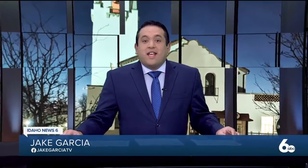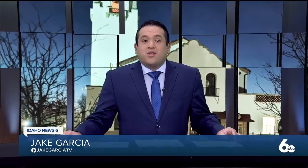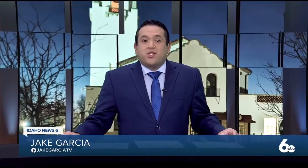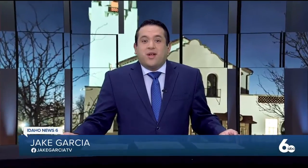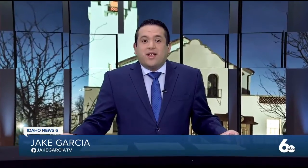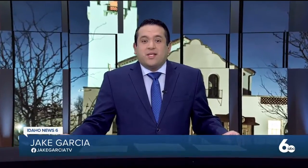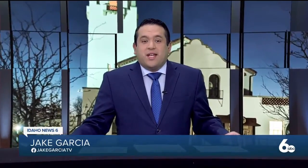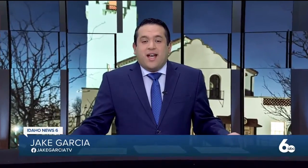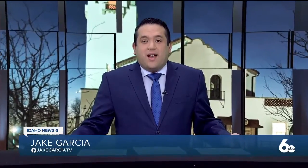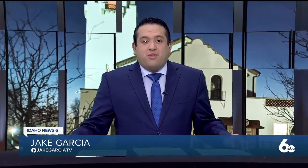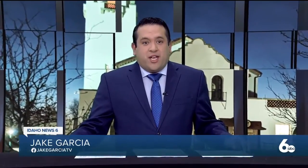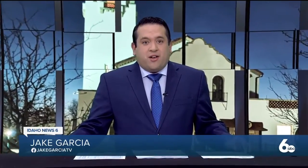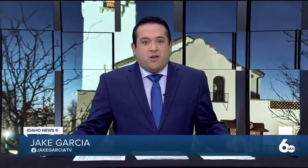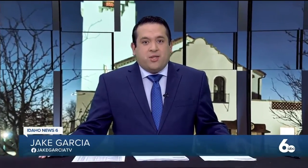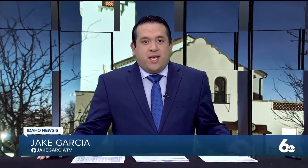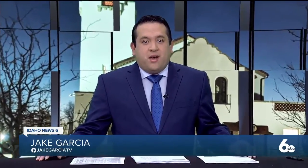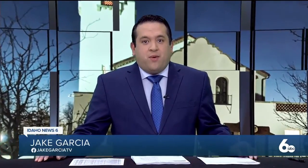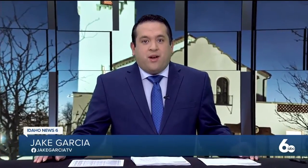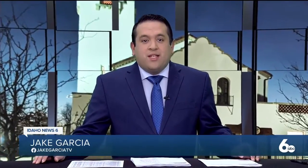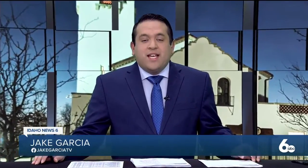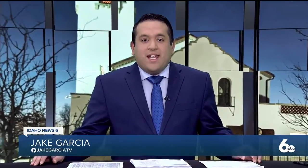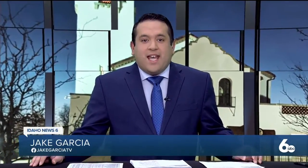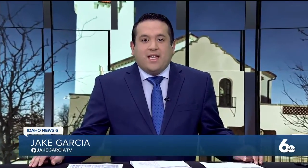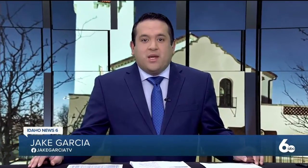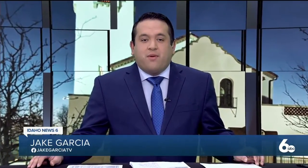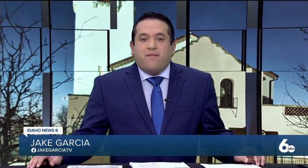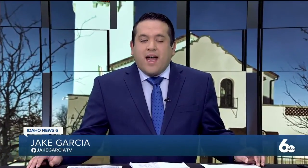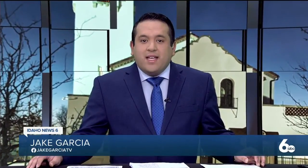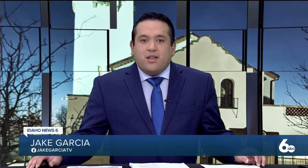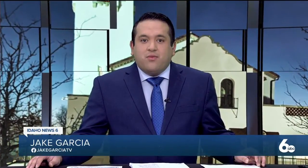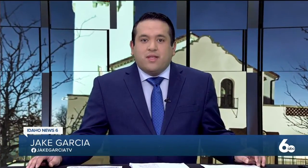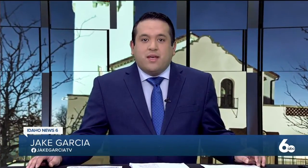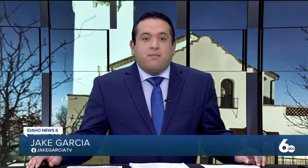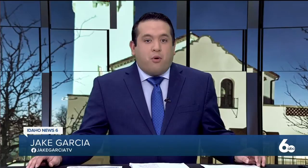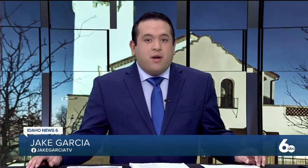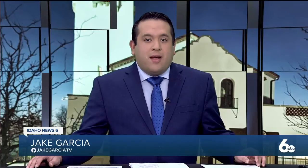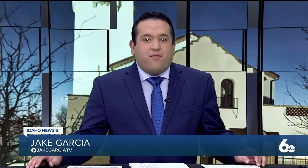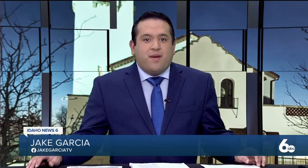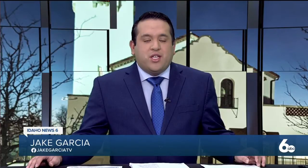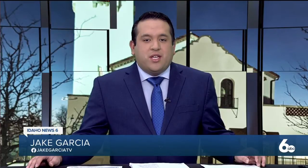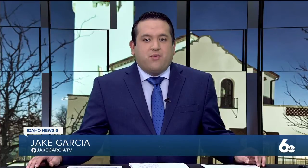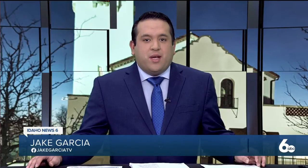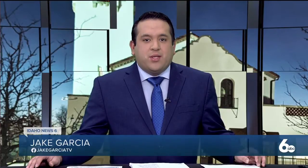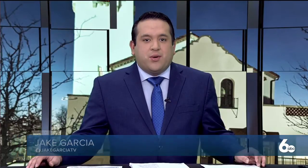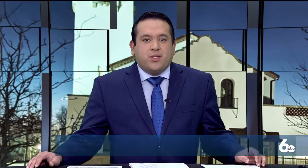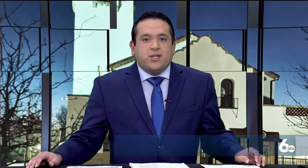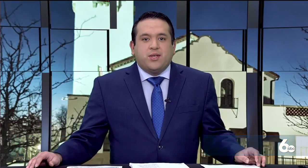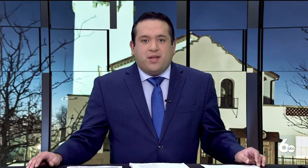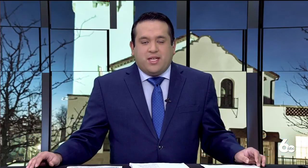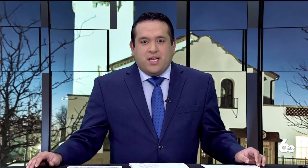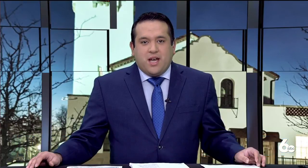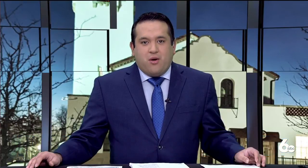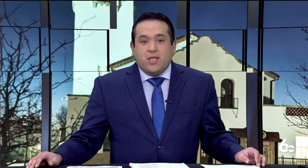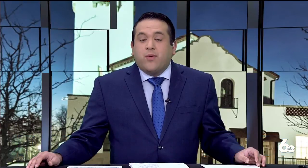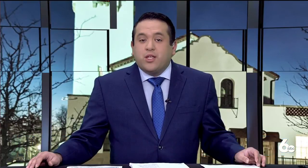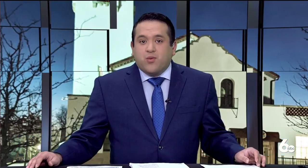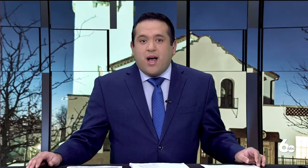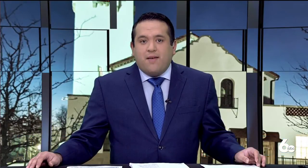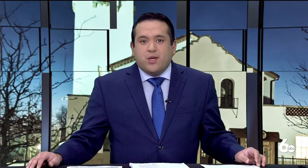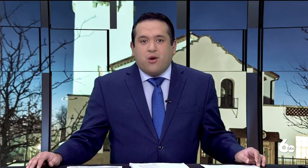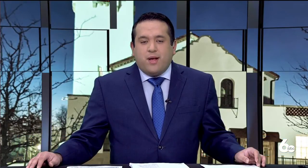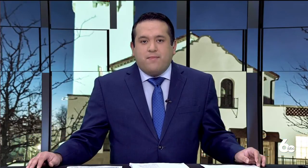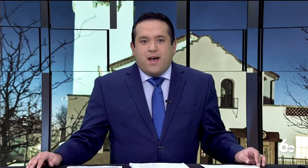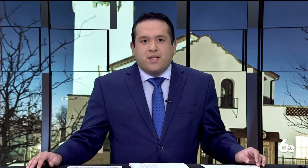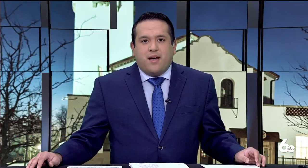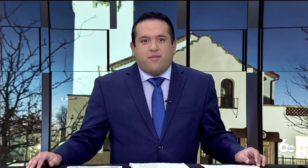Good evening and thanks for joining us tonight. I'm Jake Garcia. We are dedicated to providing you with the important information and resources you need to know. It's what